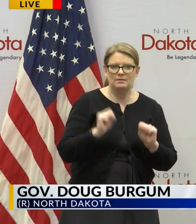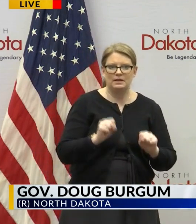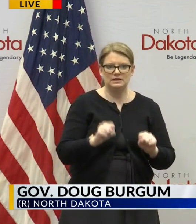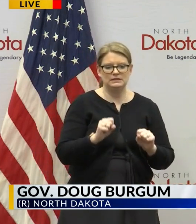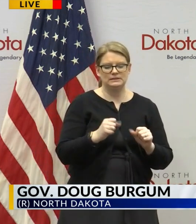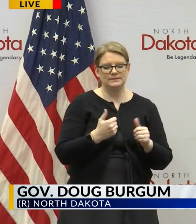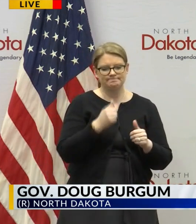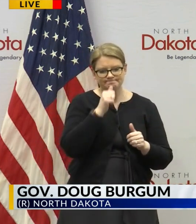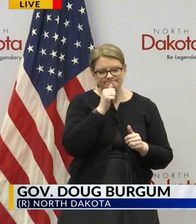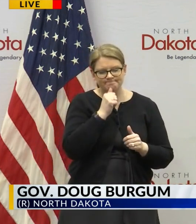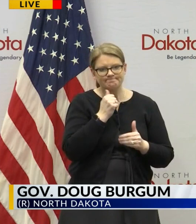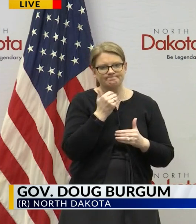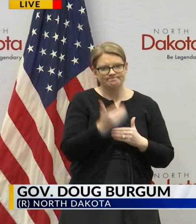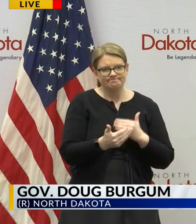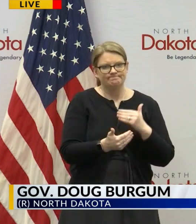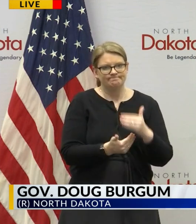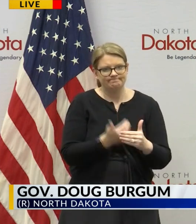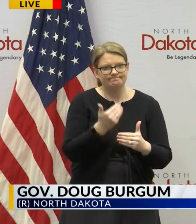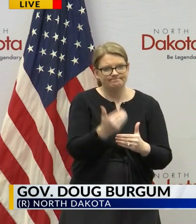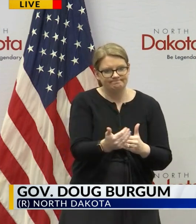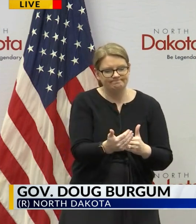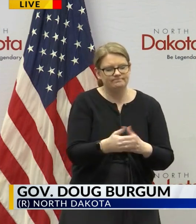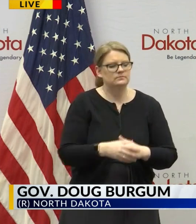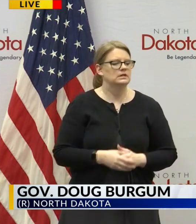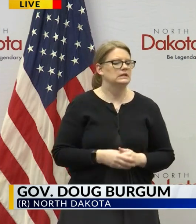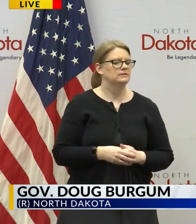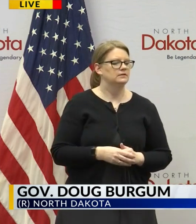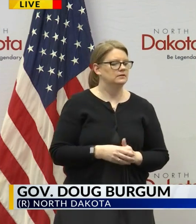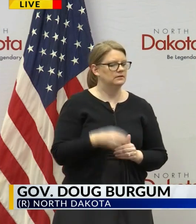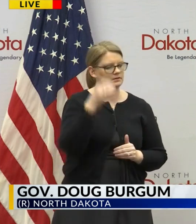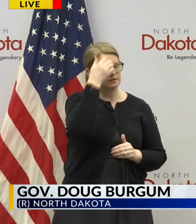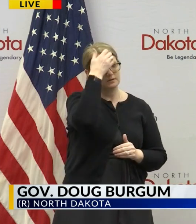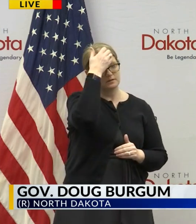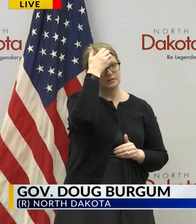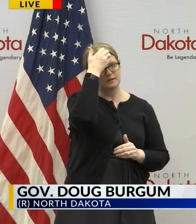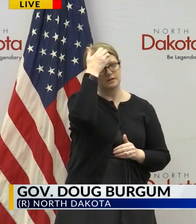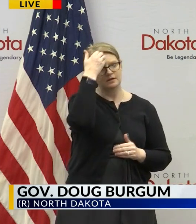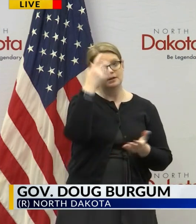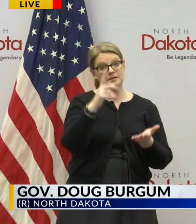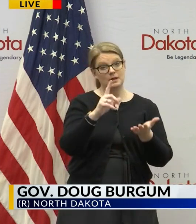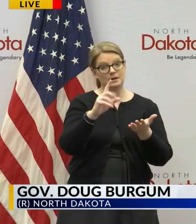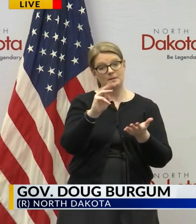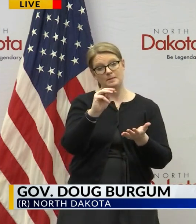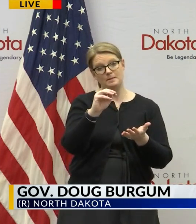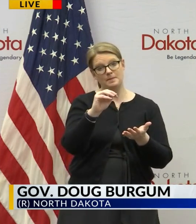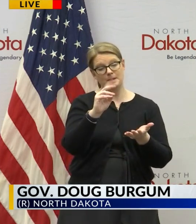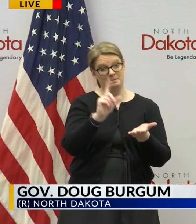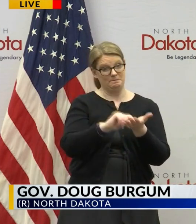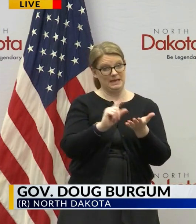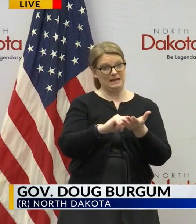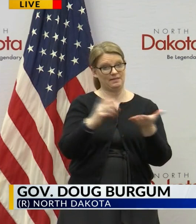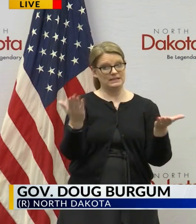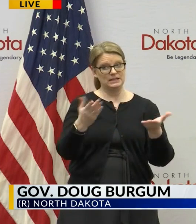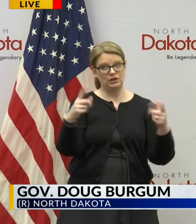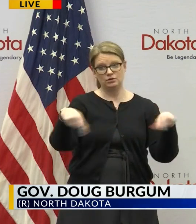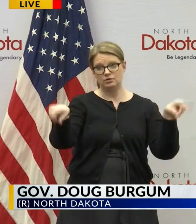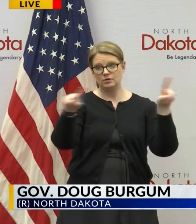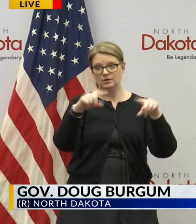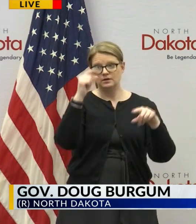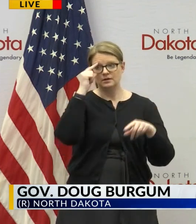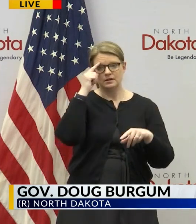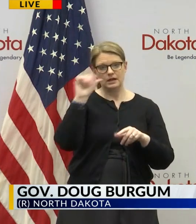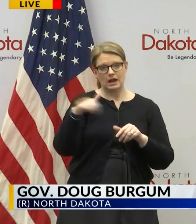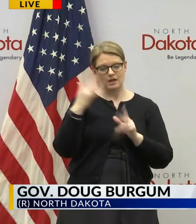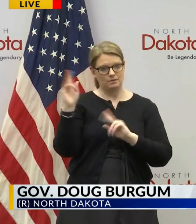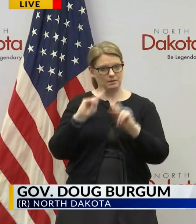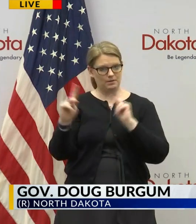the in just for for those that are the the press that are here either here that are in others that